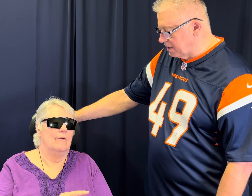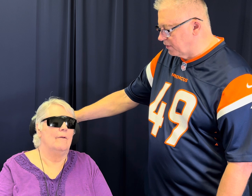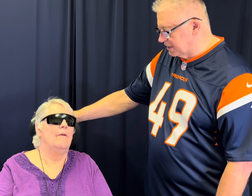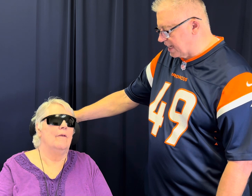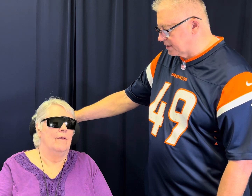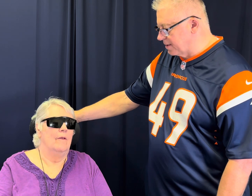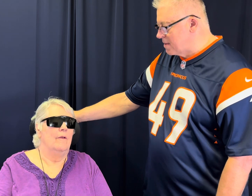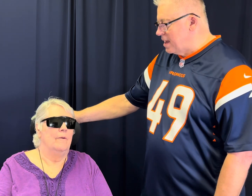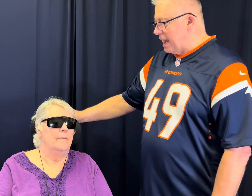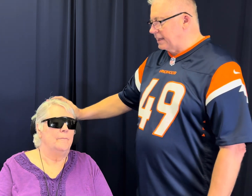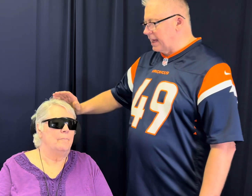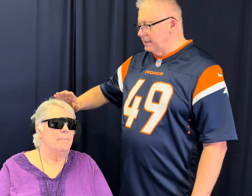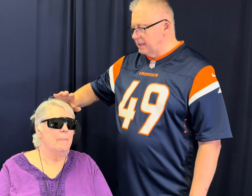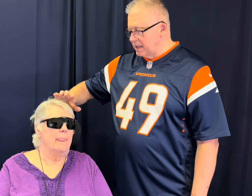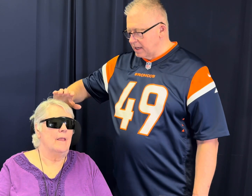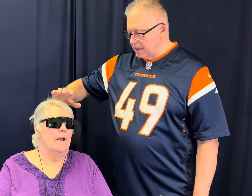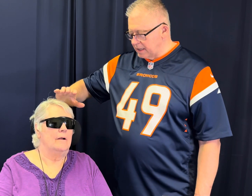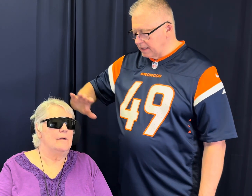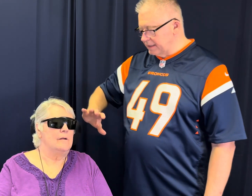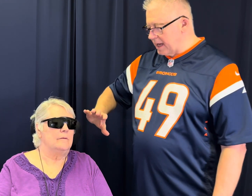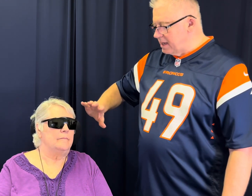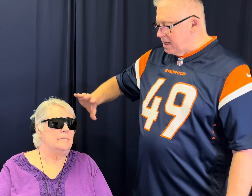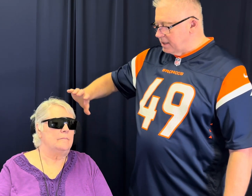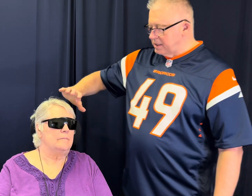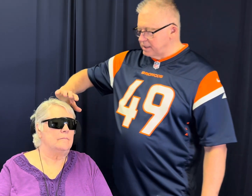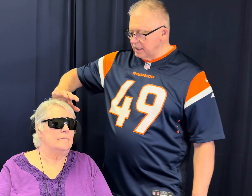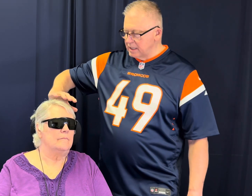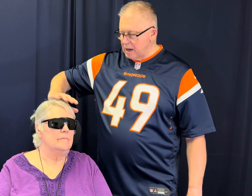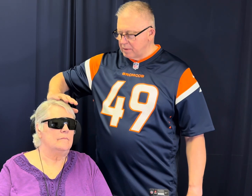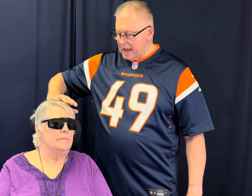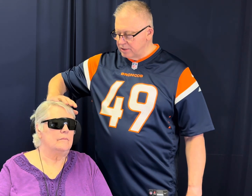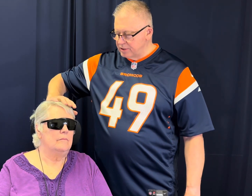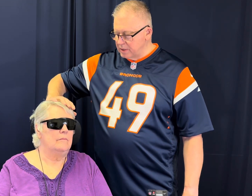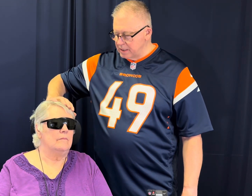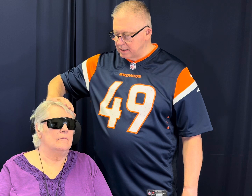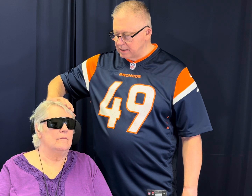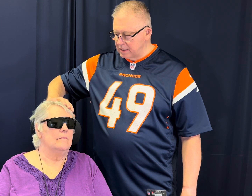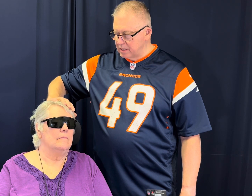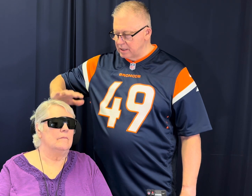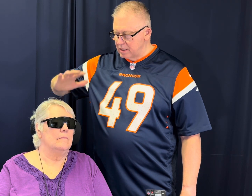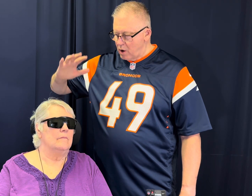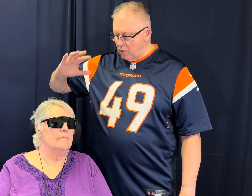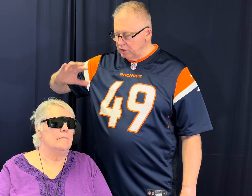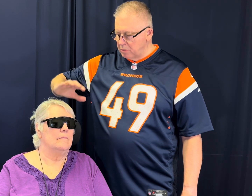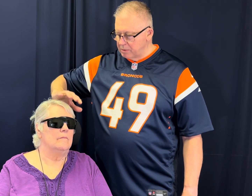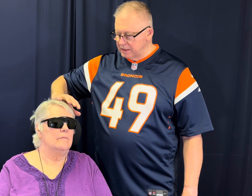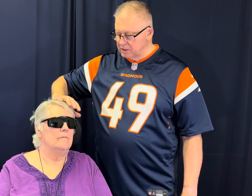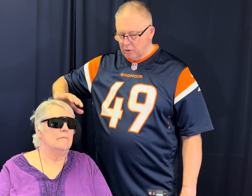level, exactly. And I like that. The thing that I would add to it that hopefully will bring some more